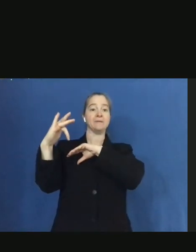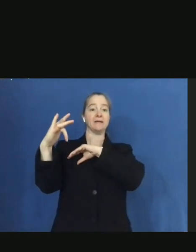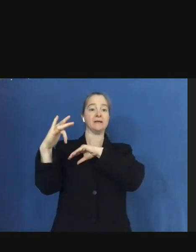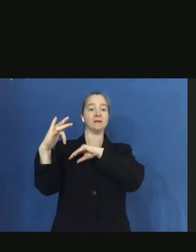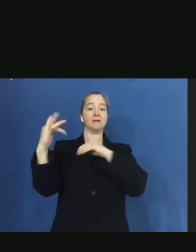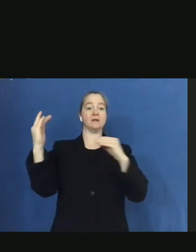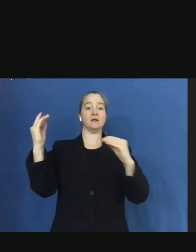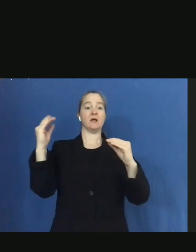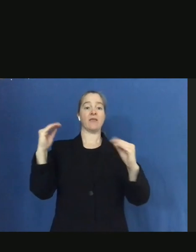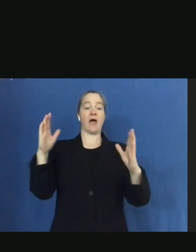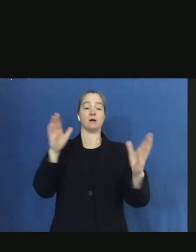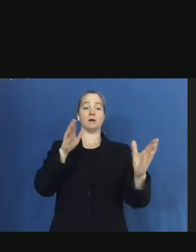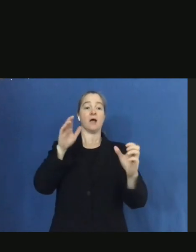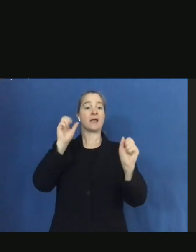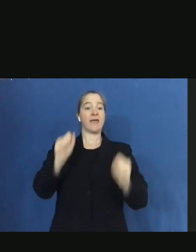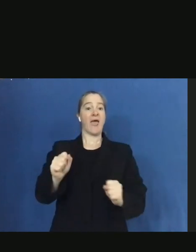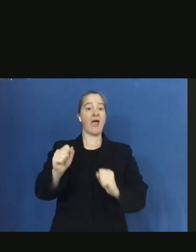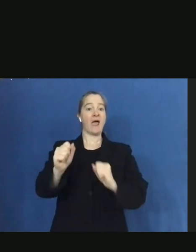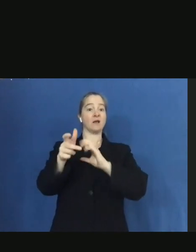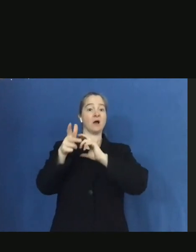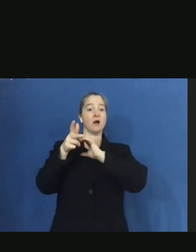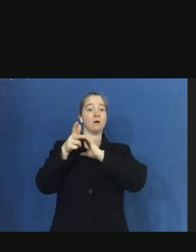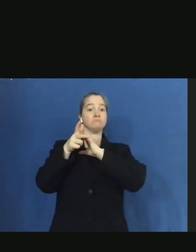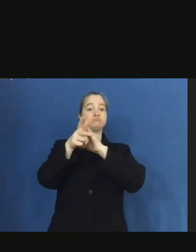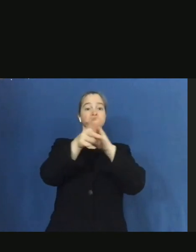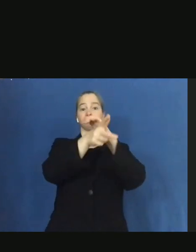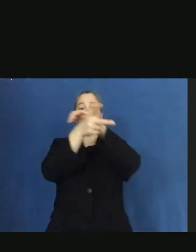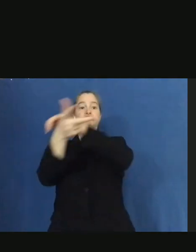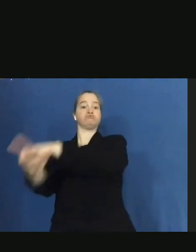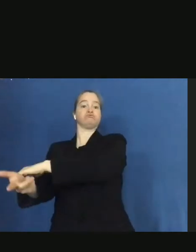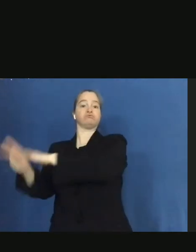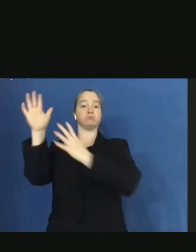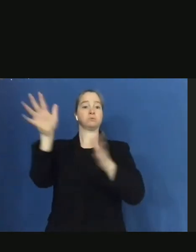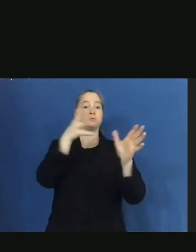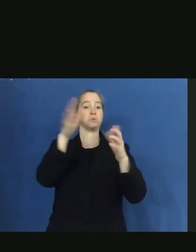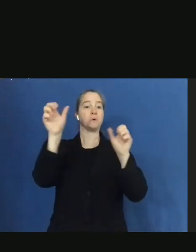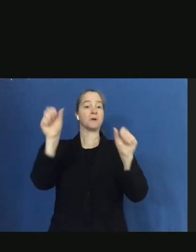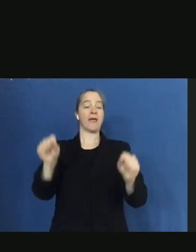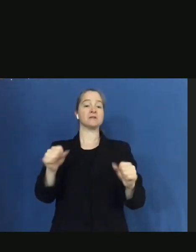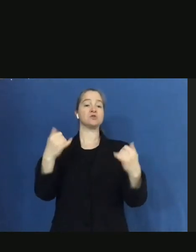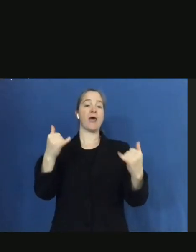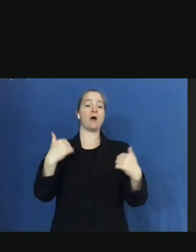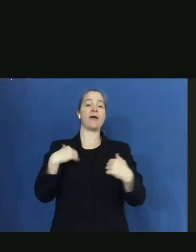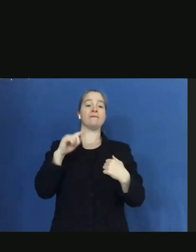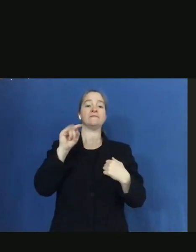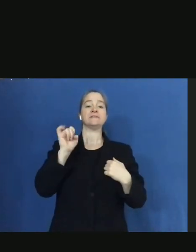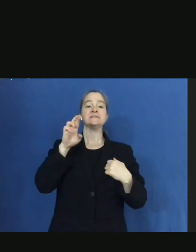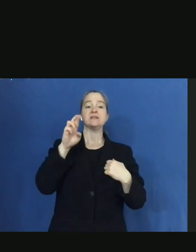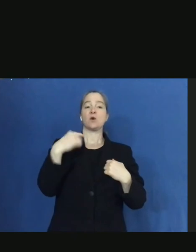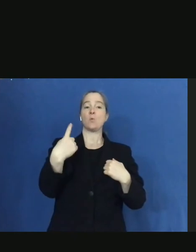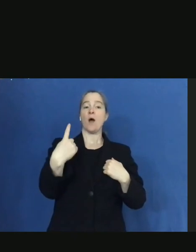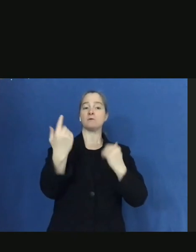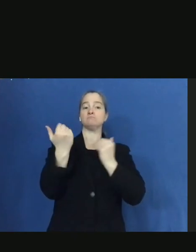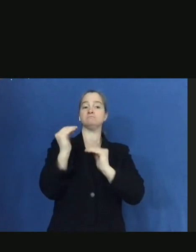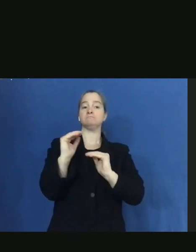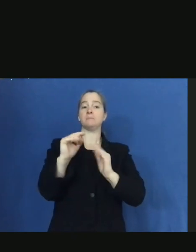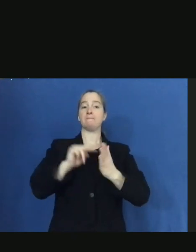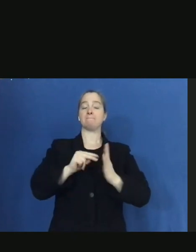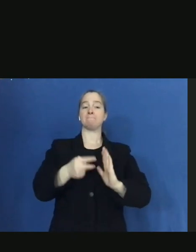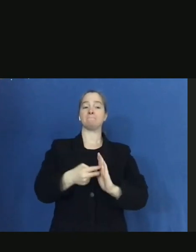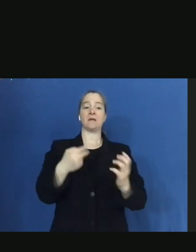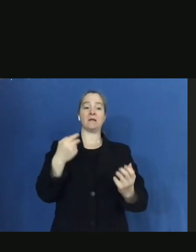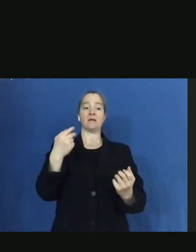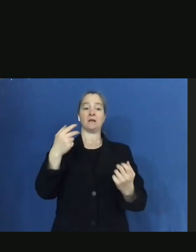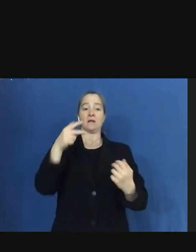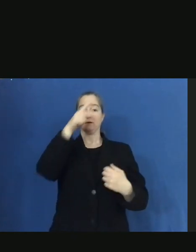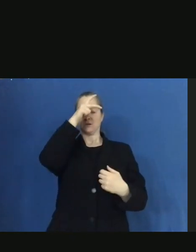really of being blown over? So at this time, we do have tier one restrictions. So that that prohibits vehicles that are empty